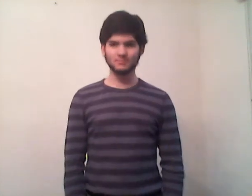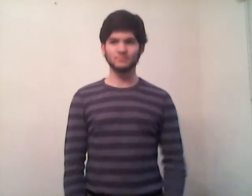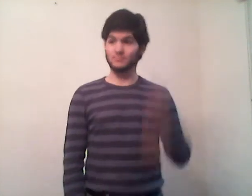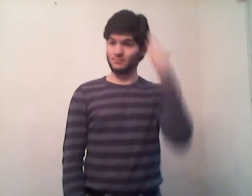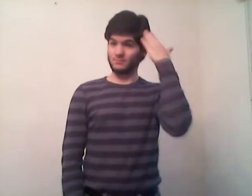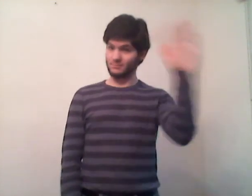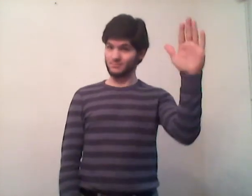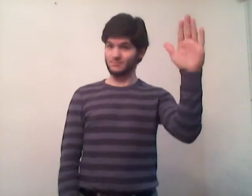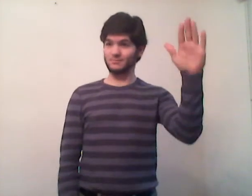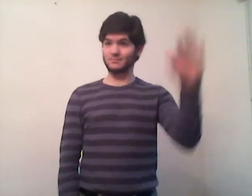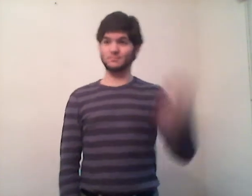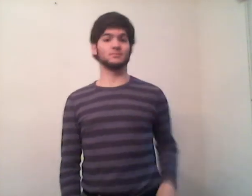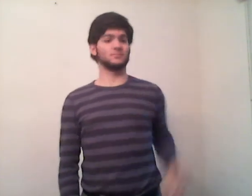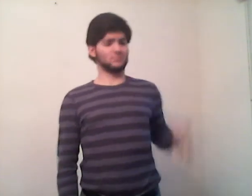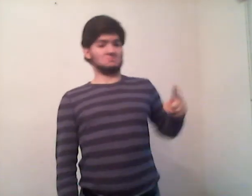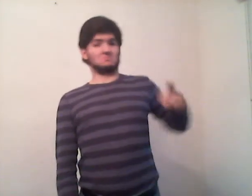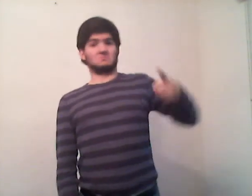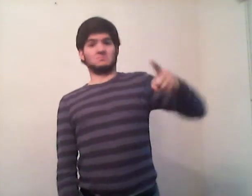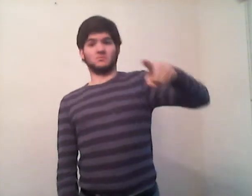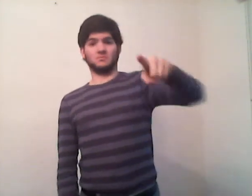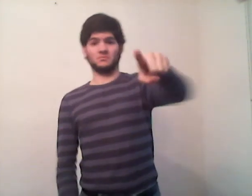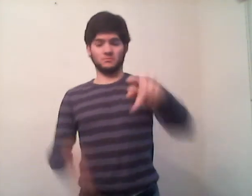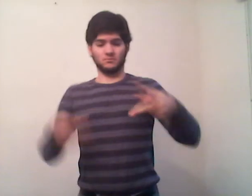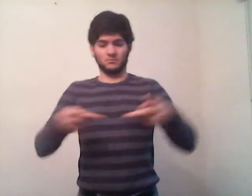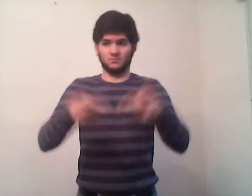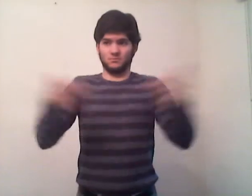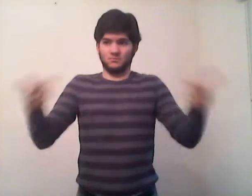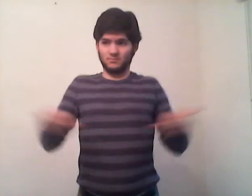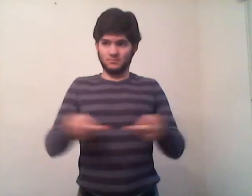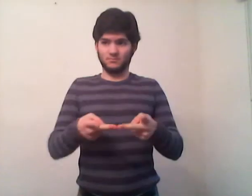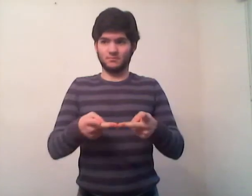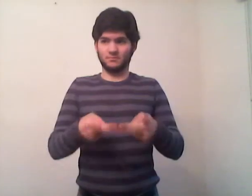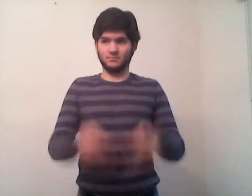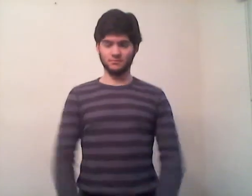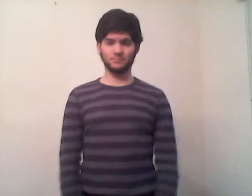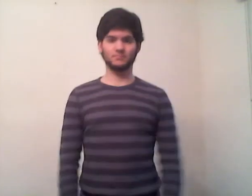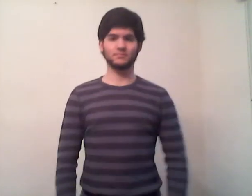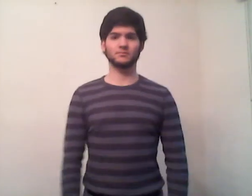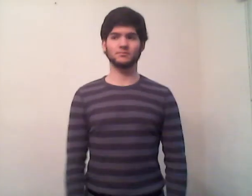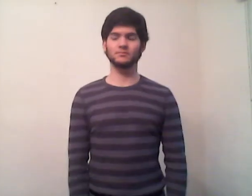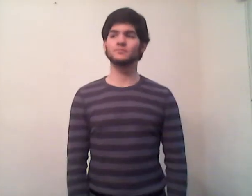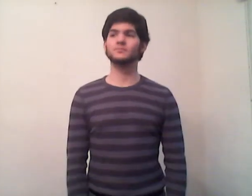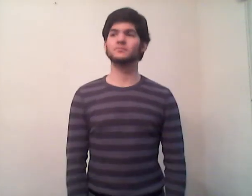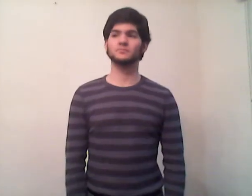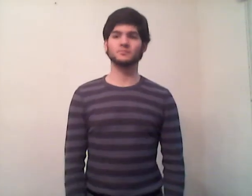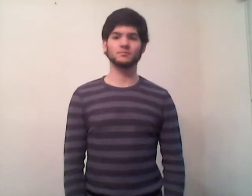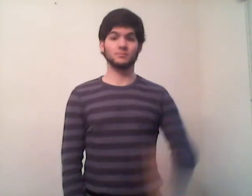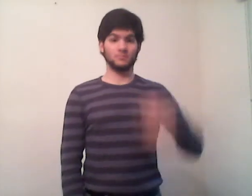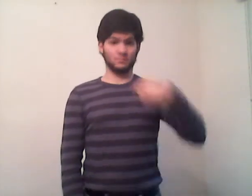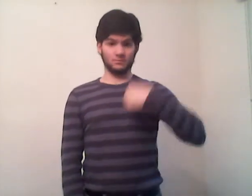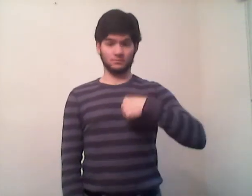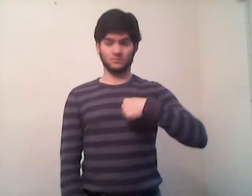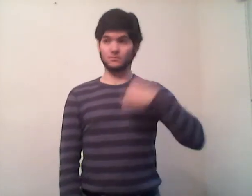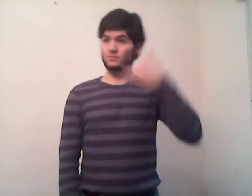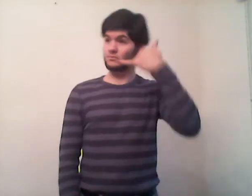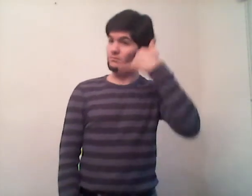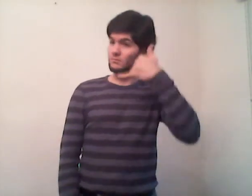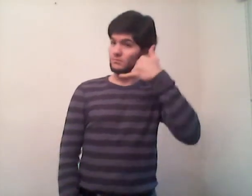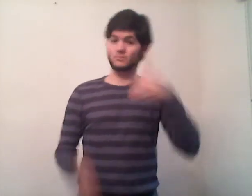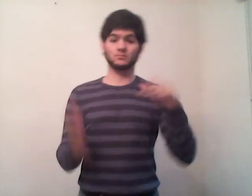Hello from the other side I must have gone